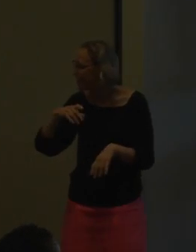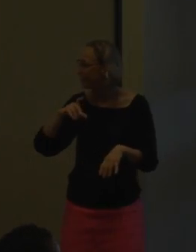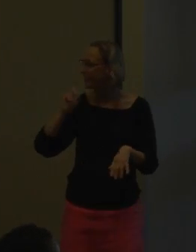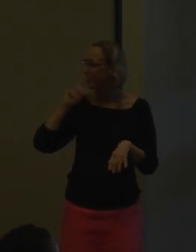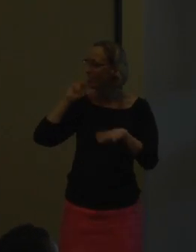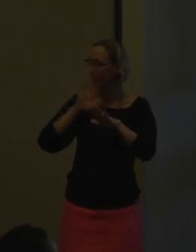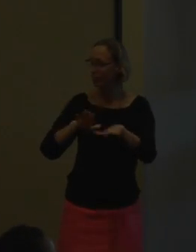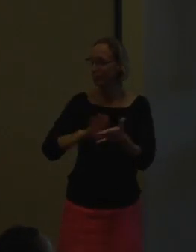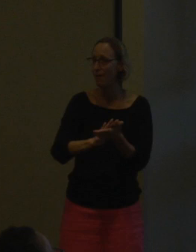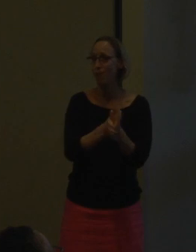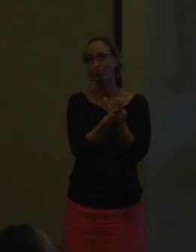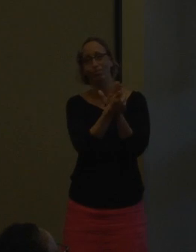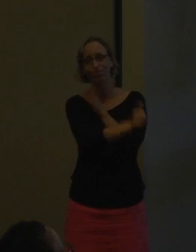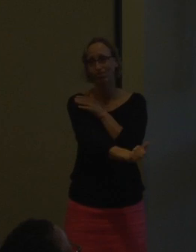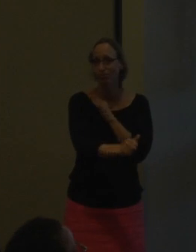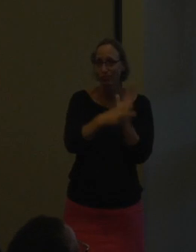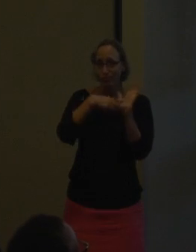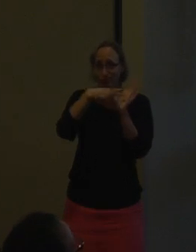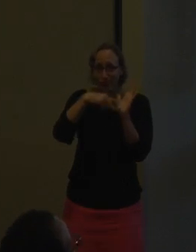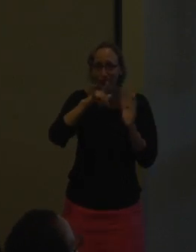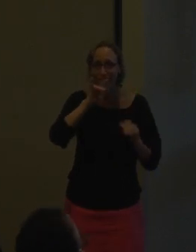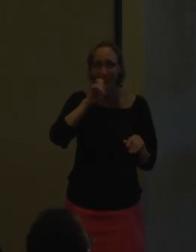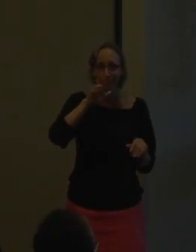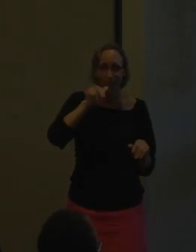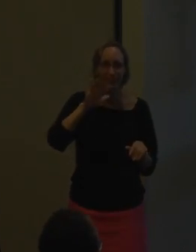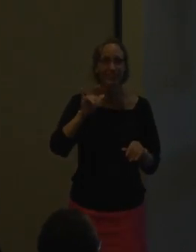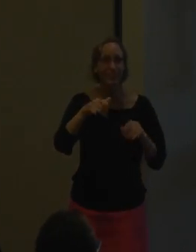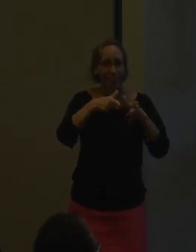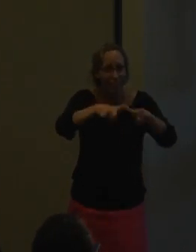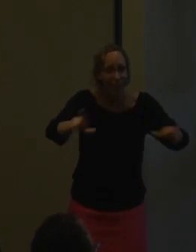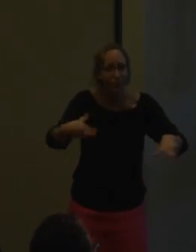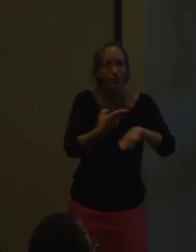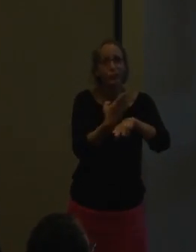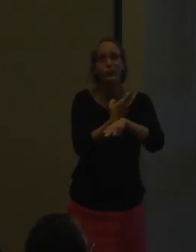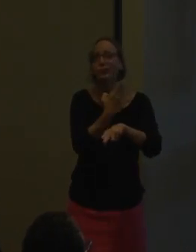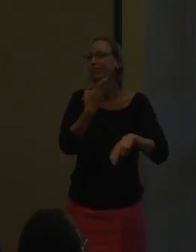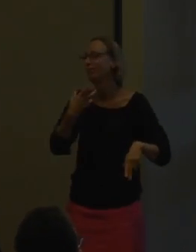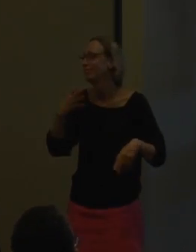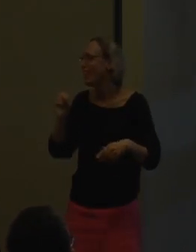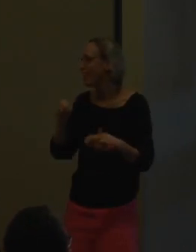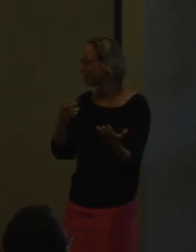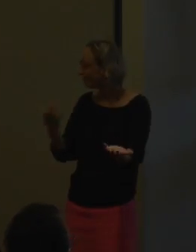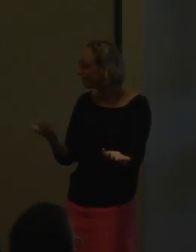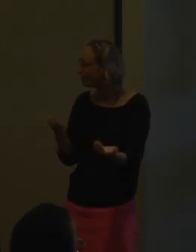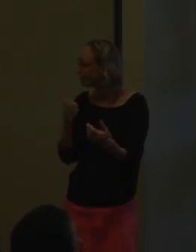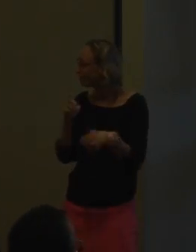And so, we want deaf children to become proficient at reading and literacy.